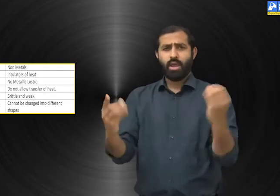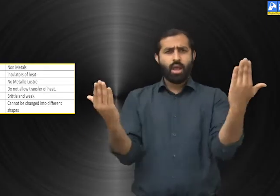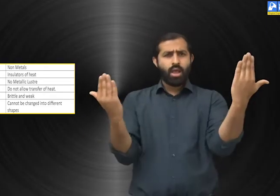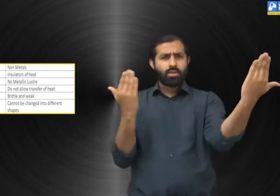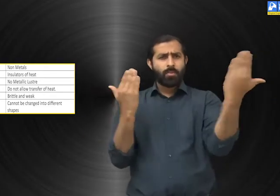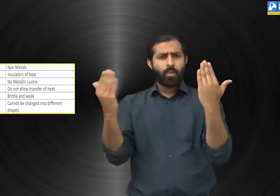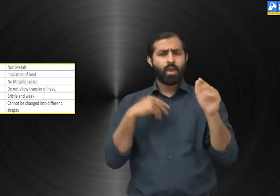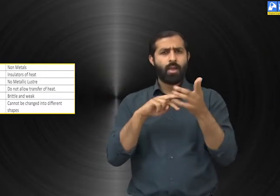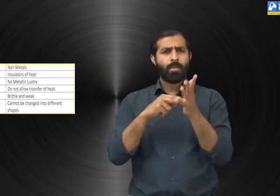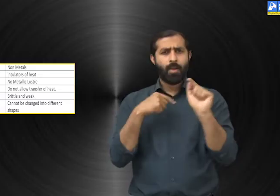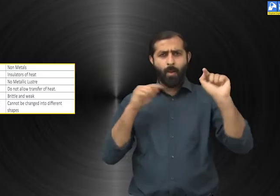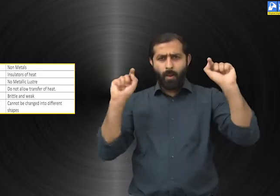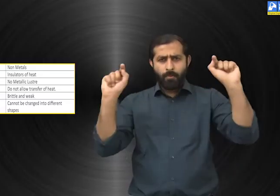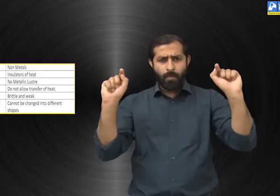can do the comparison between the two.